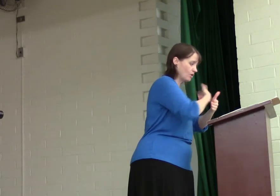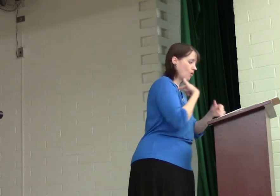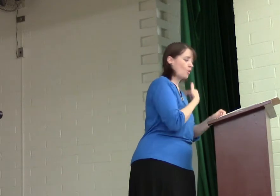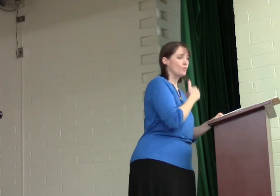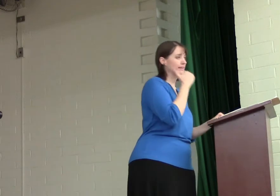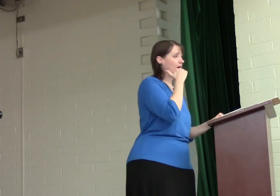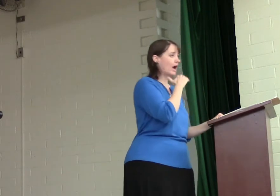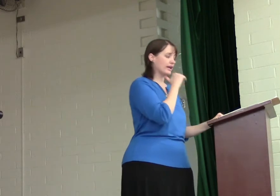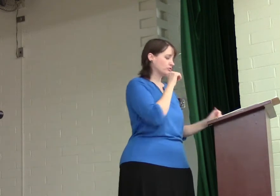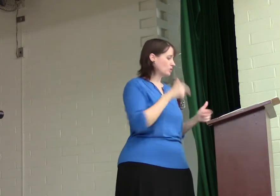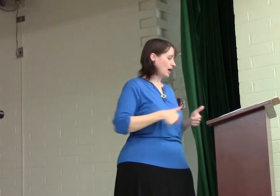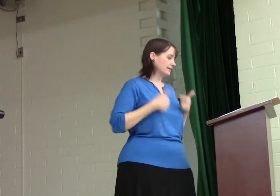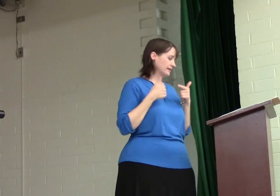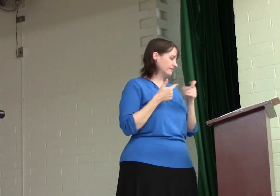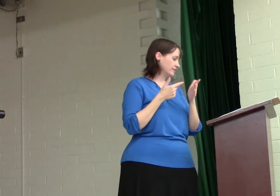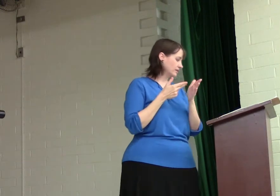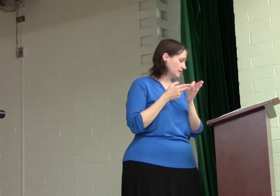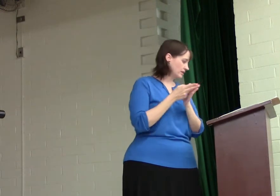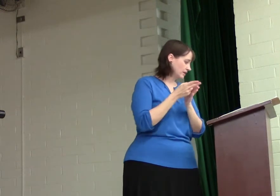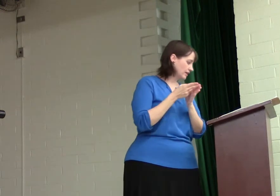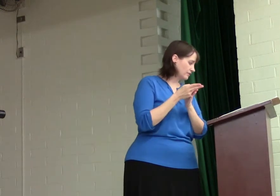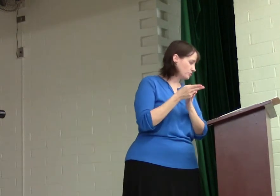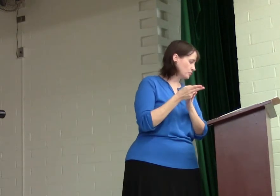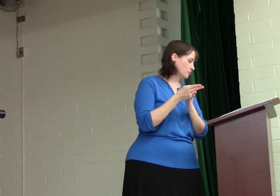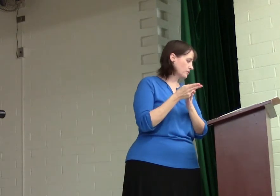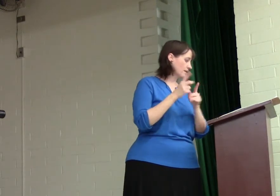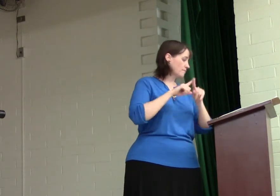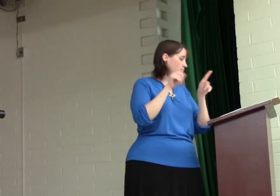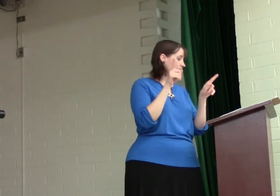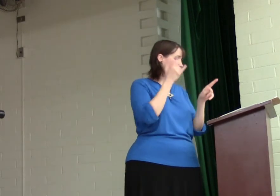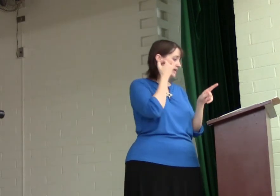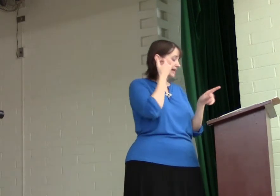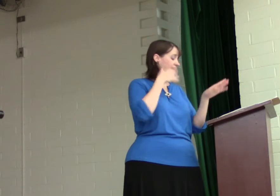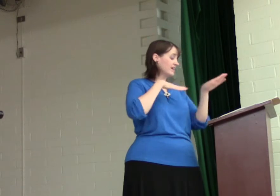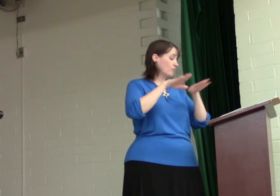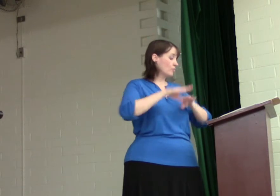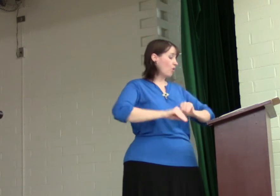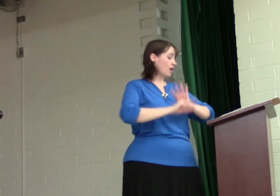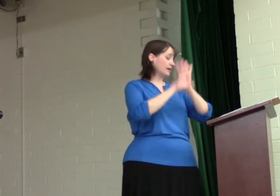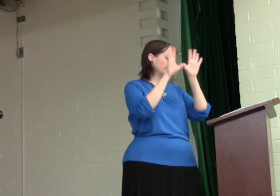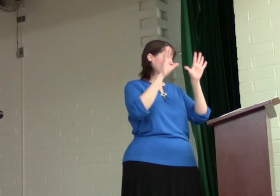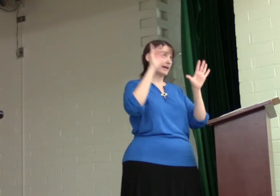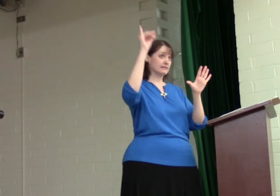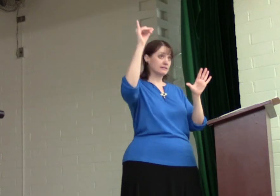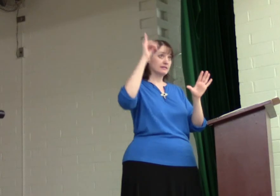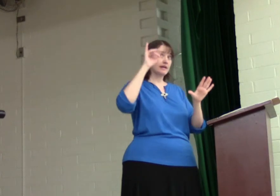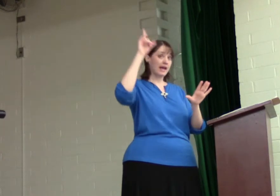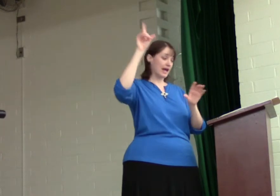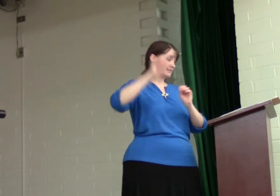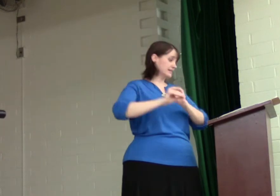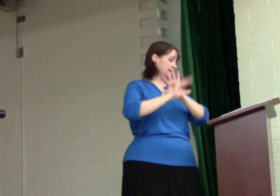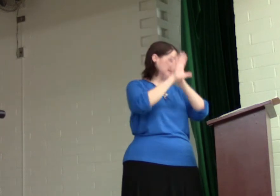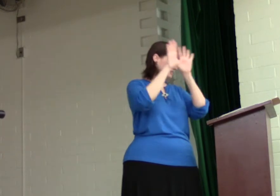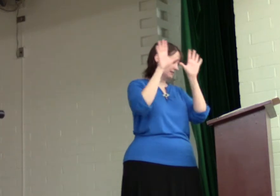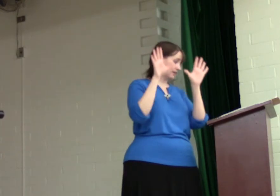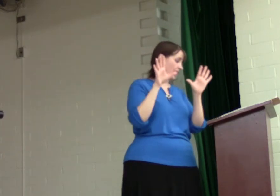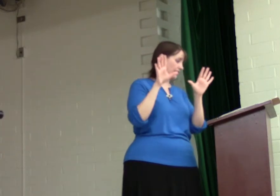we lie and do not live in the truth. but if we walk in the light as he is in the light,